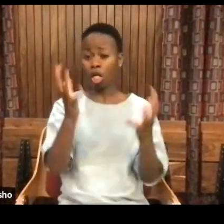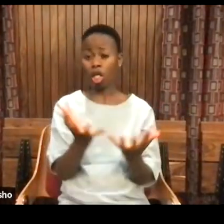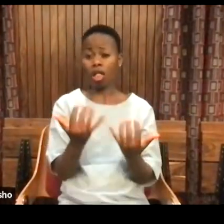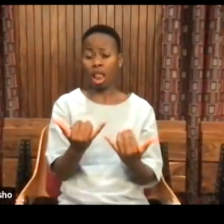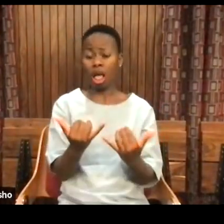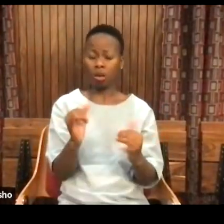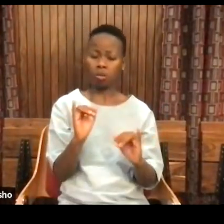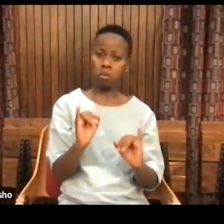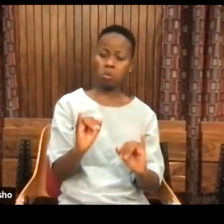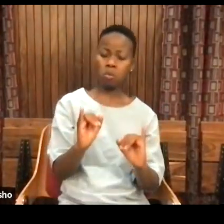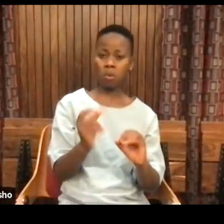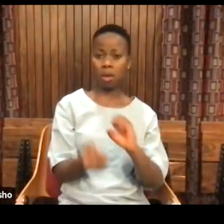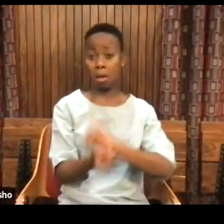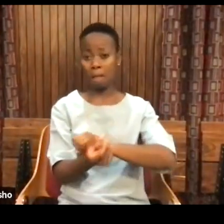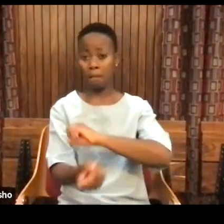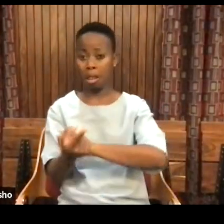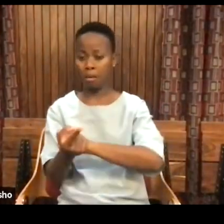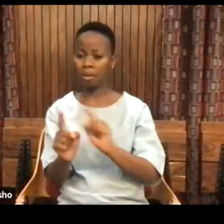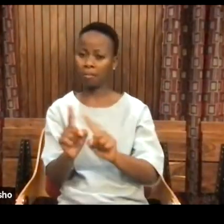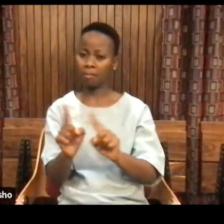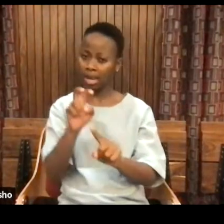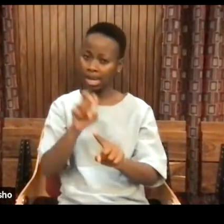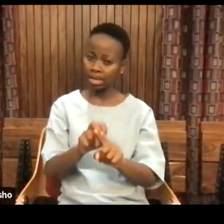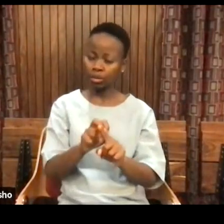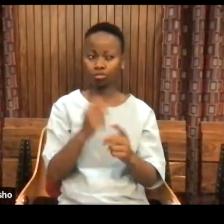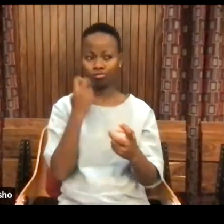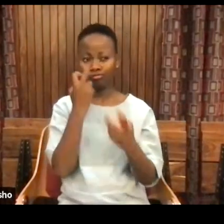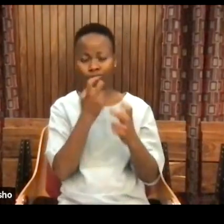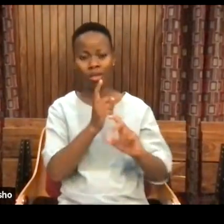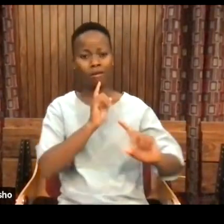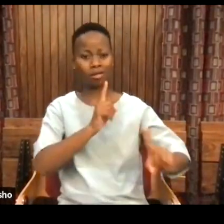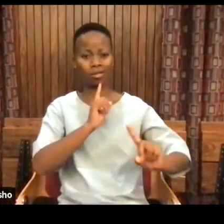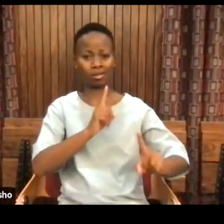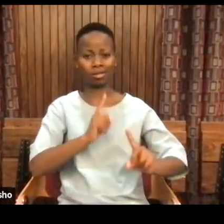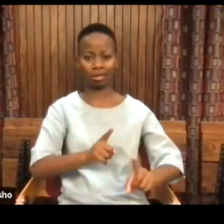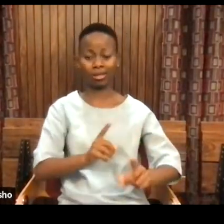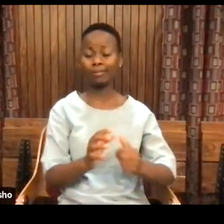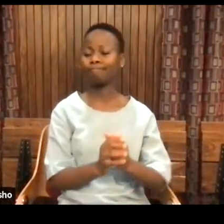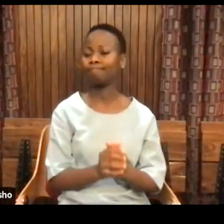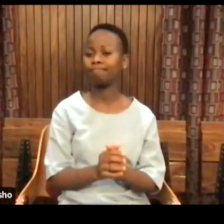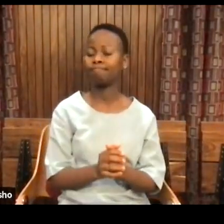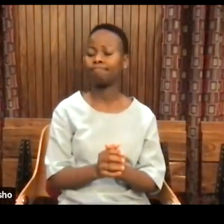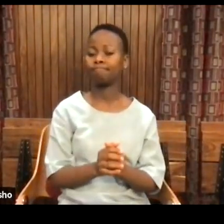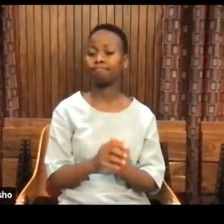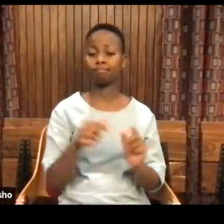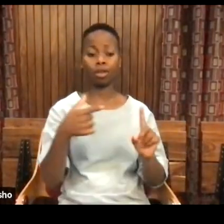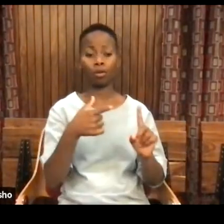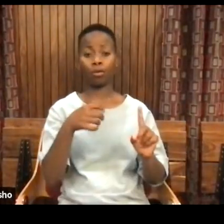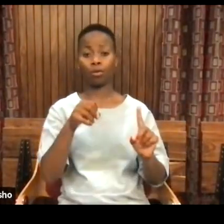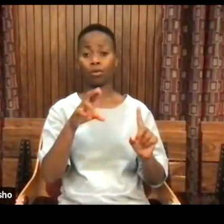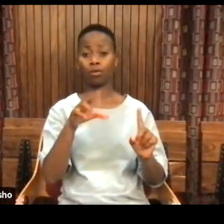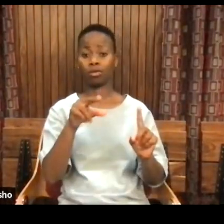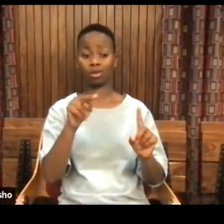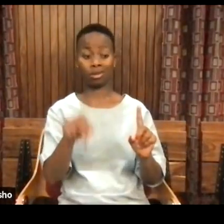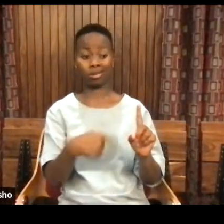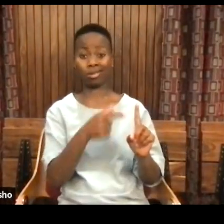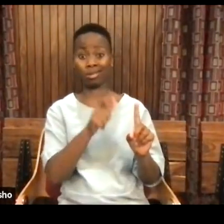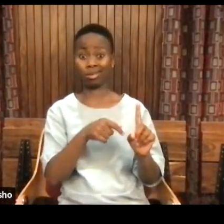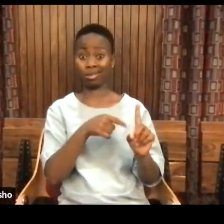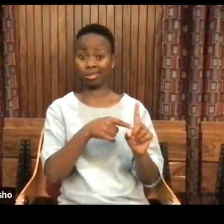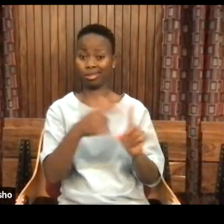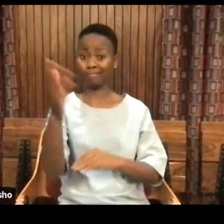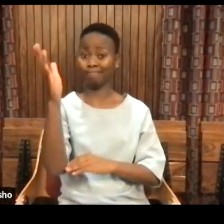I think Professor L. R. Aragodon typically embodies